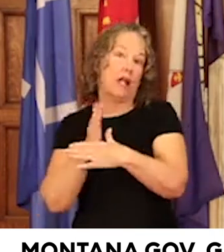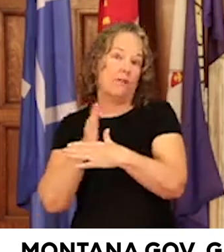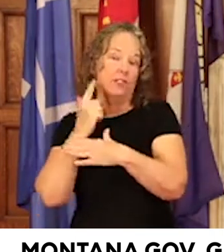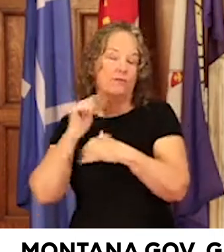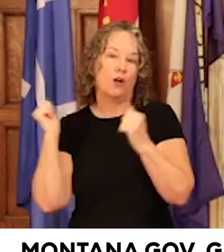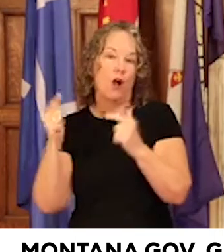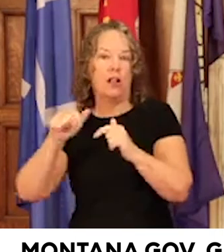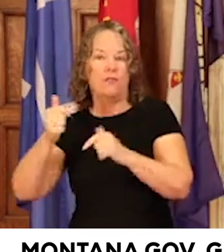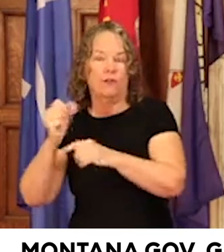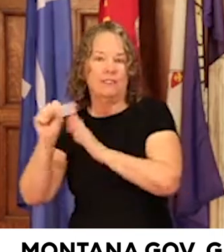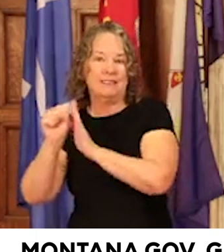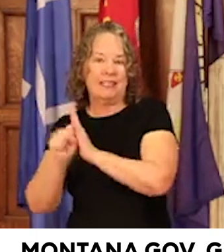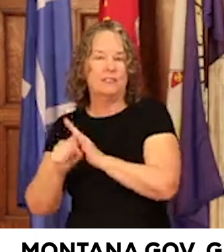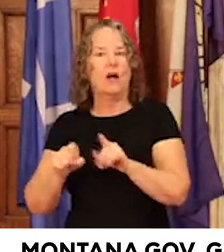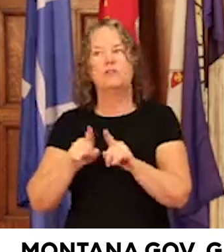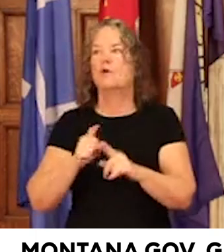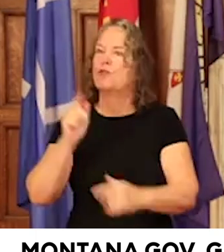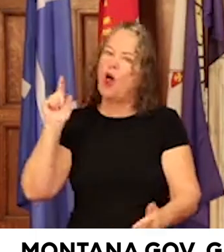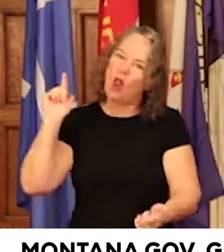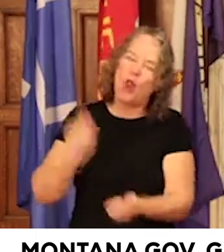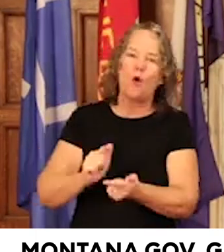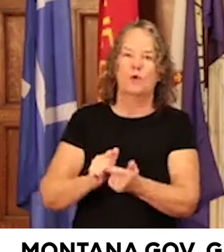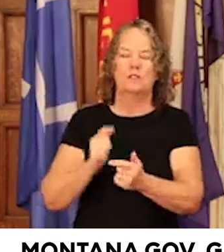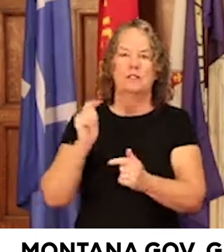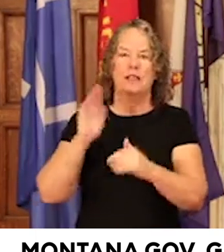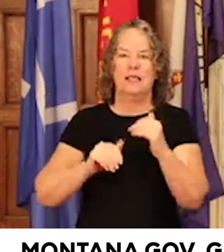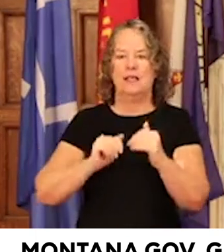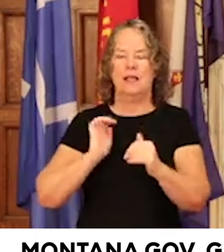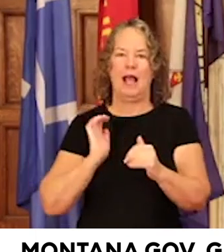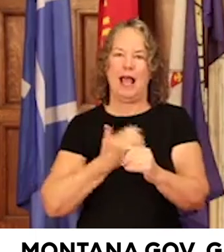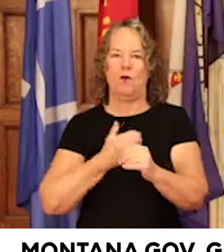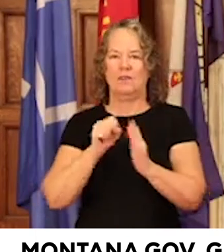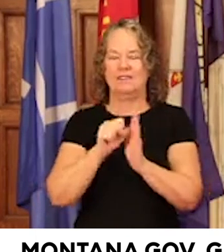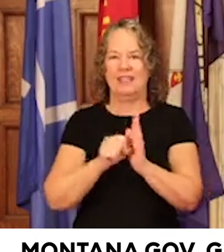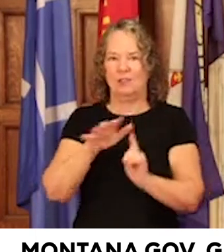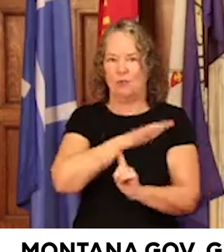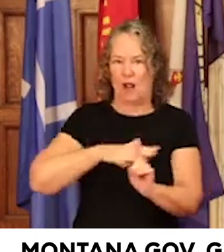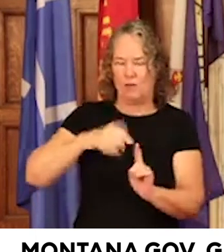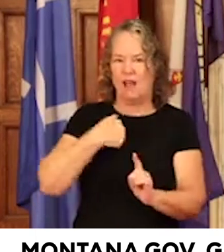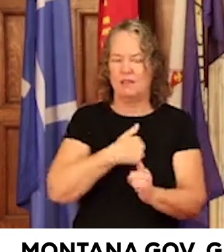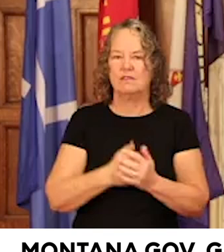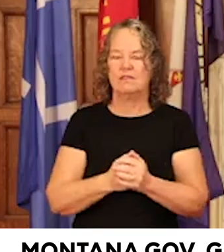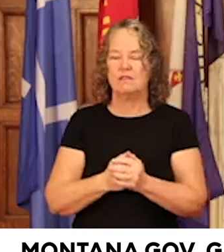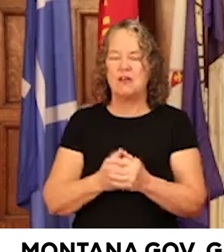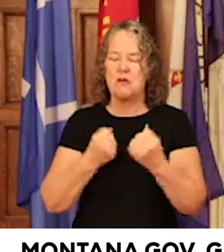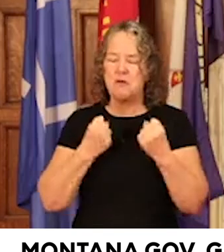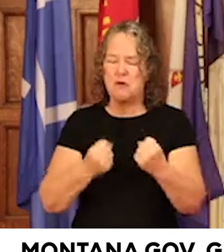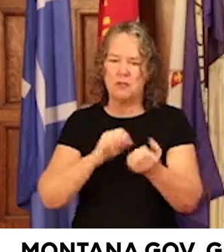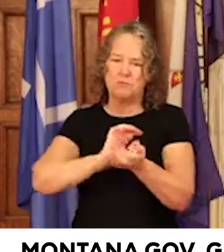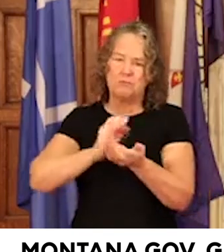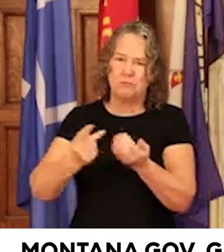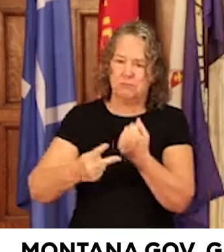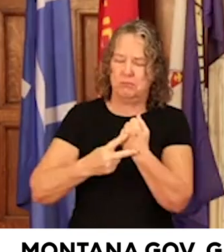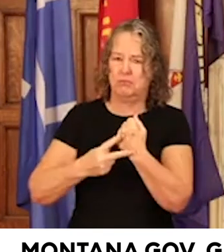also the lowest by far of any of our neighbors. Healthy reserves and strong ending fund